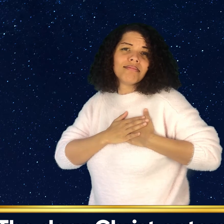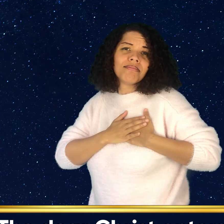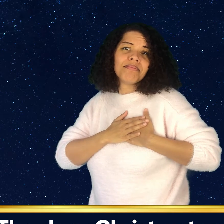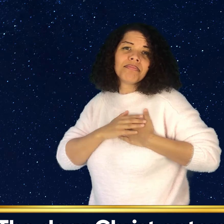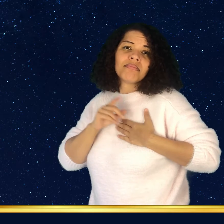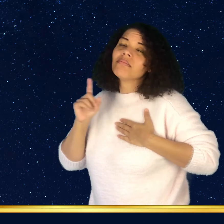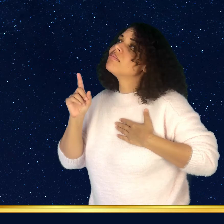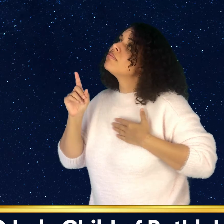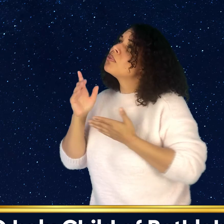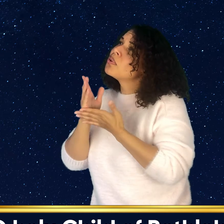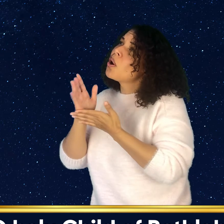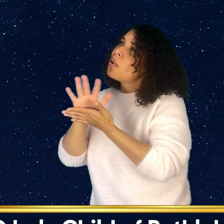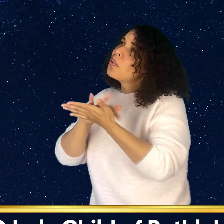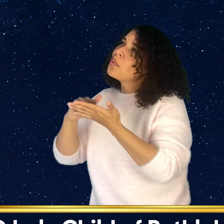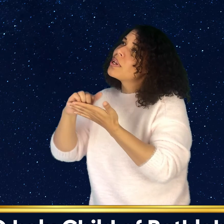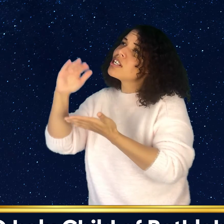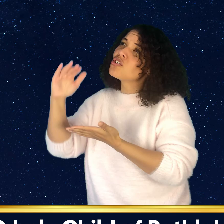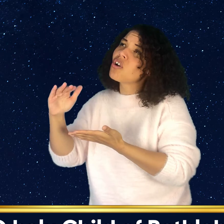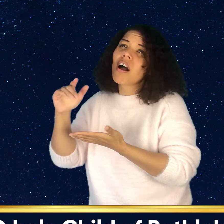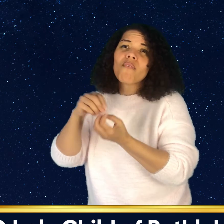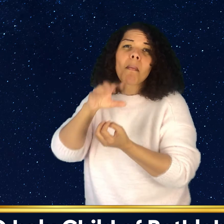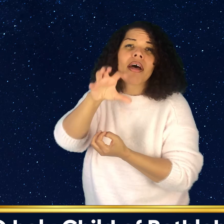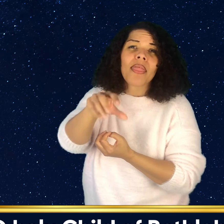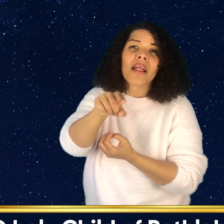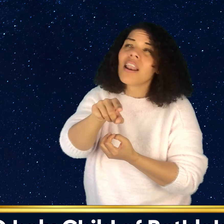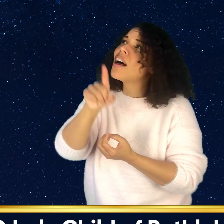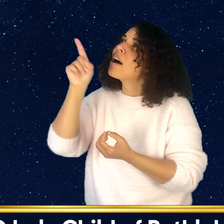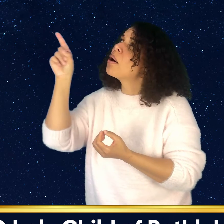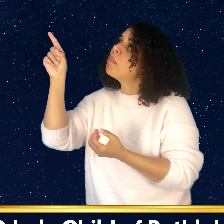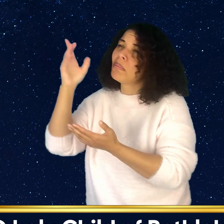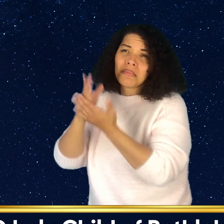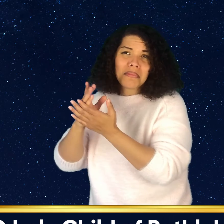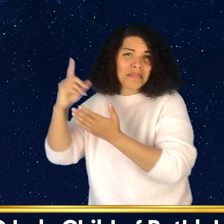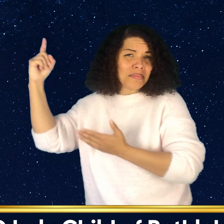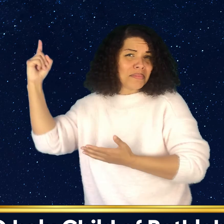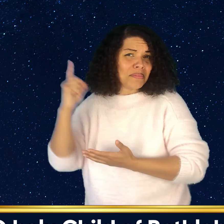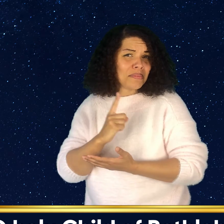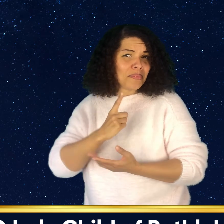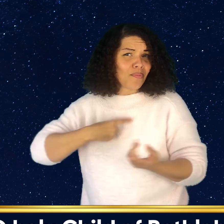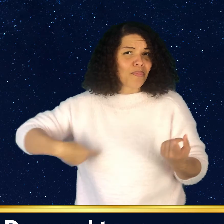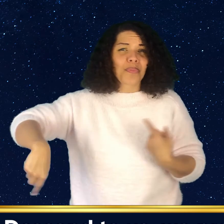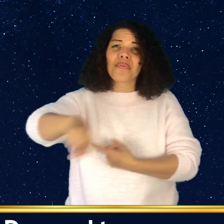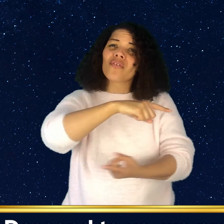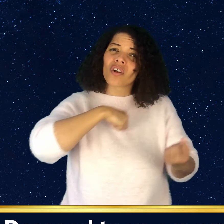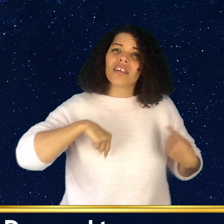O holy child of Bethlehem, descend